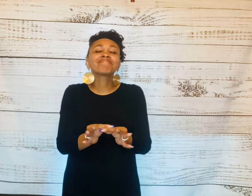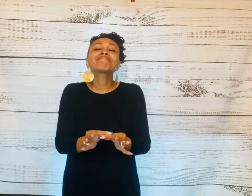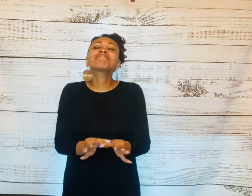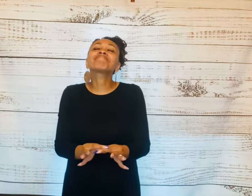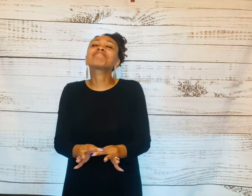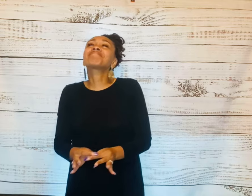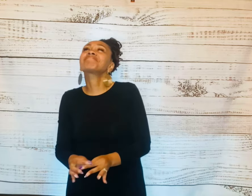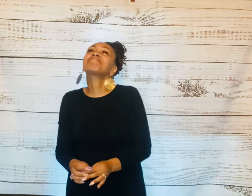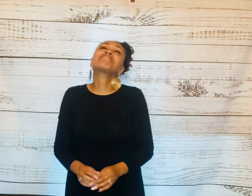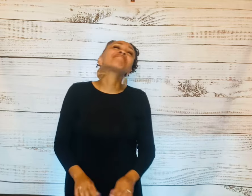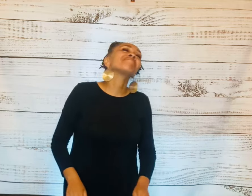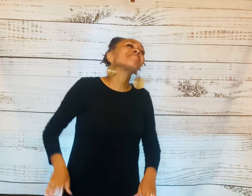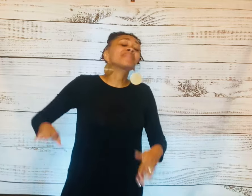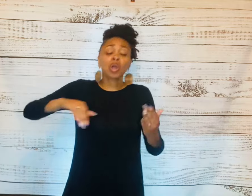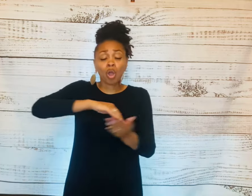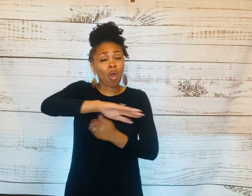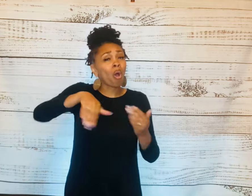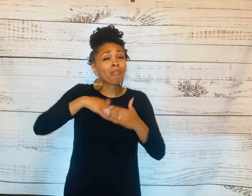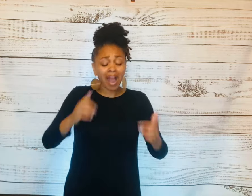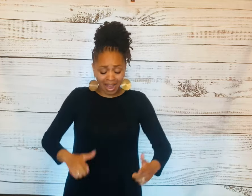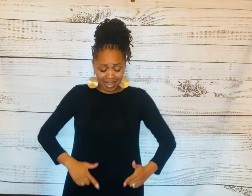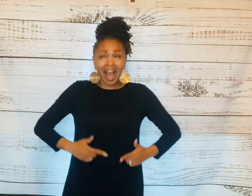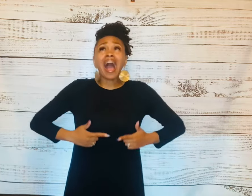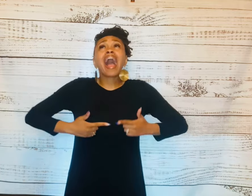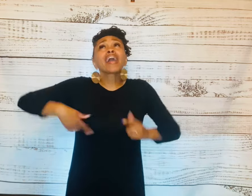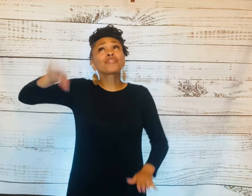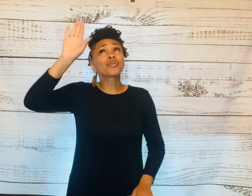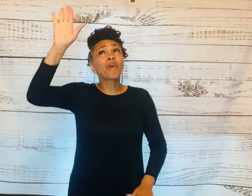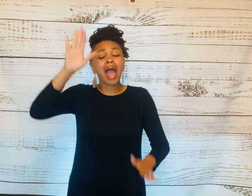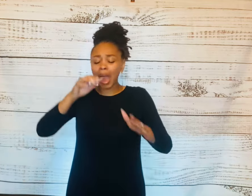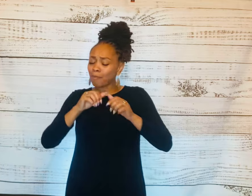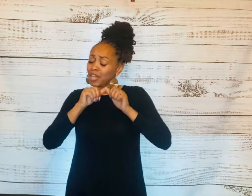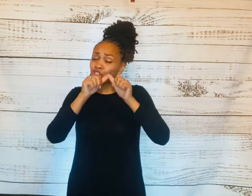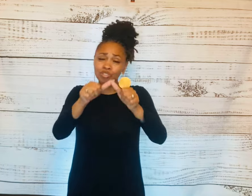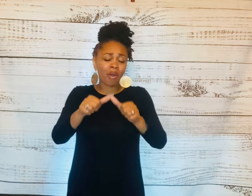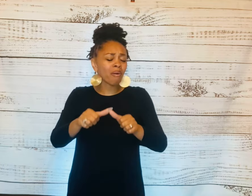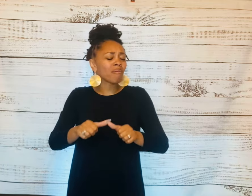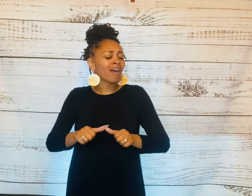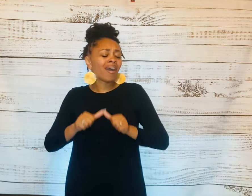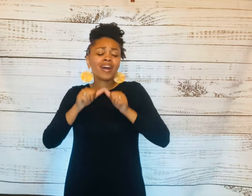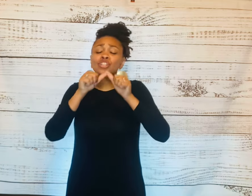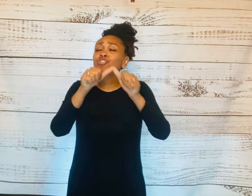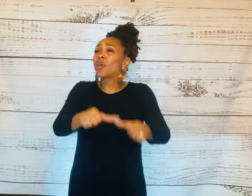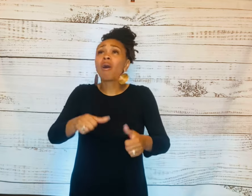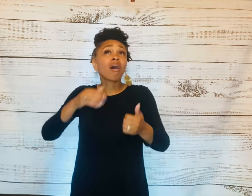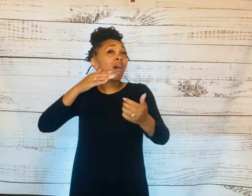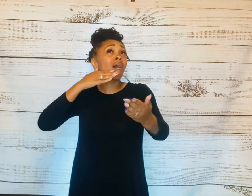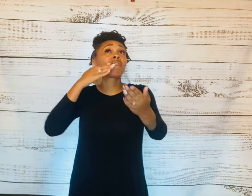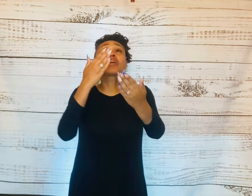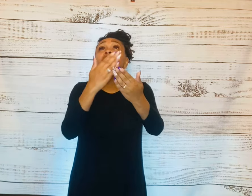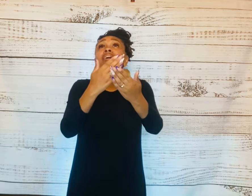all my life You have been so, so good